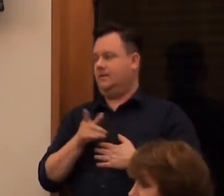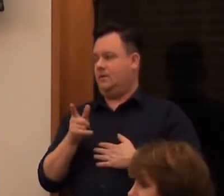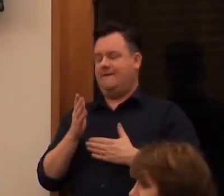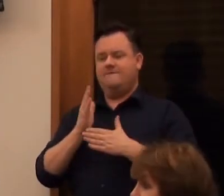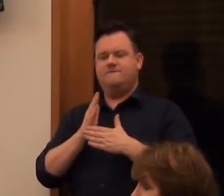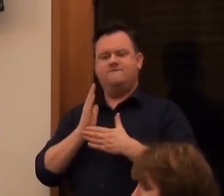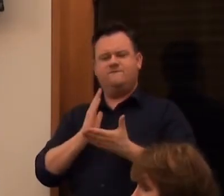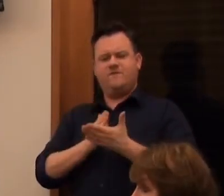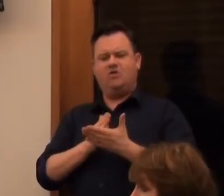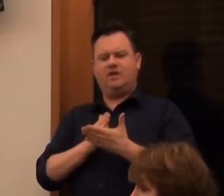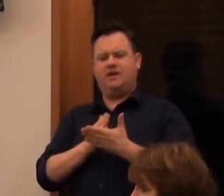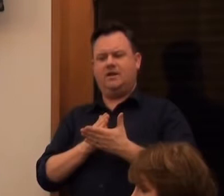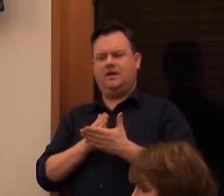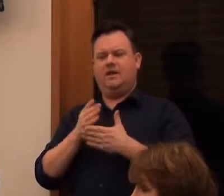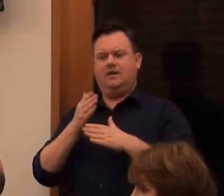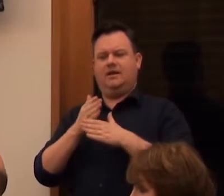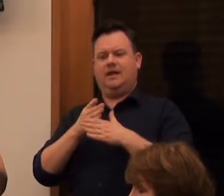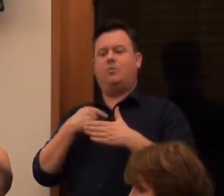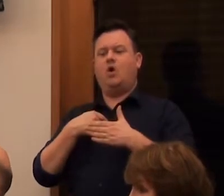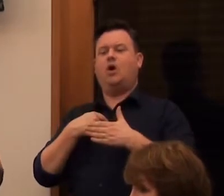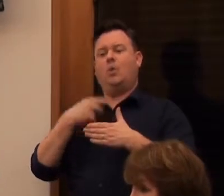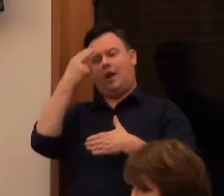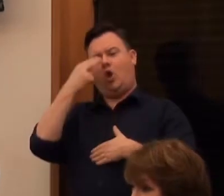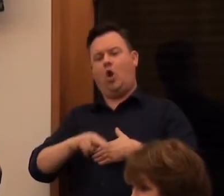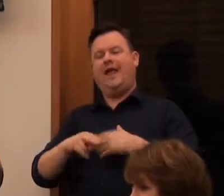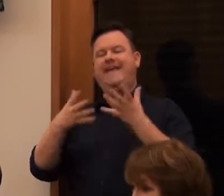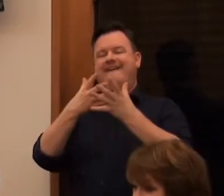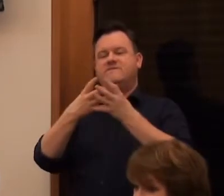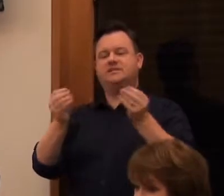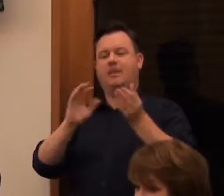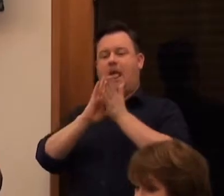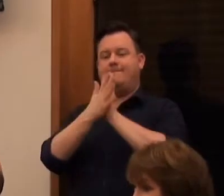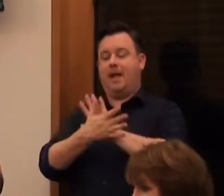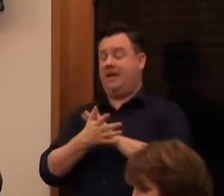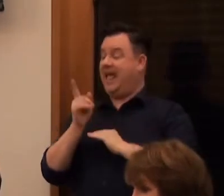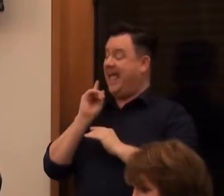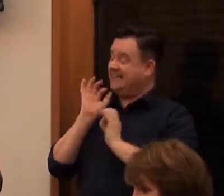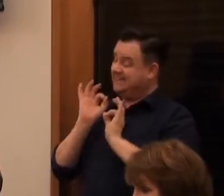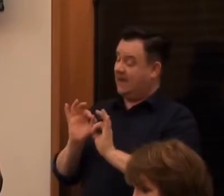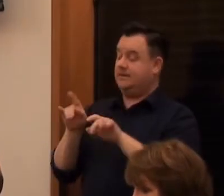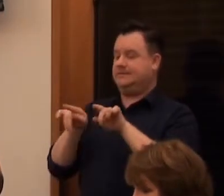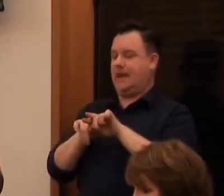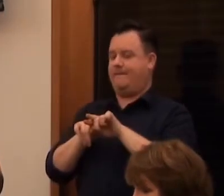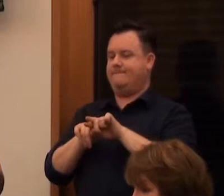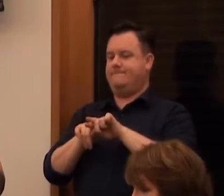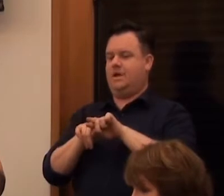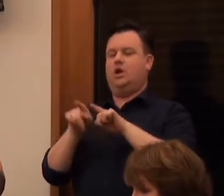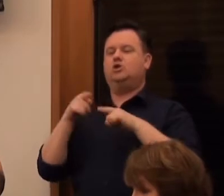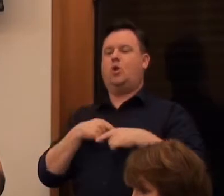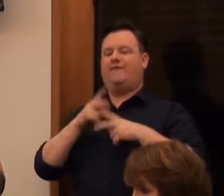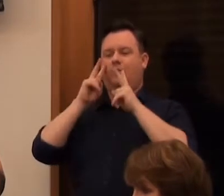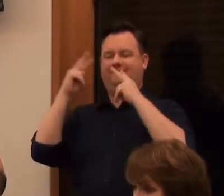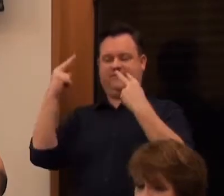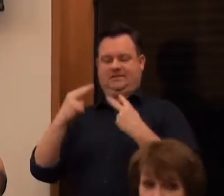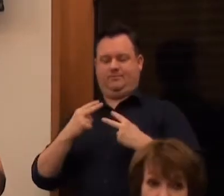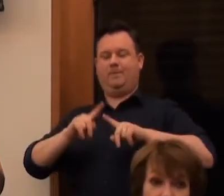effective way of showing what we were calling invisible impairment. Exactly. That's what it's about. The idea of invisible impairment. You don't have to be visibly